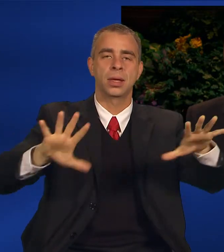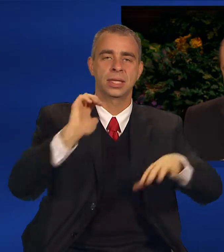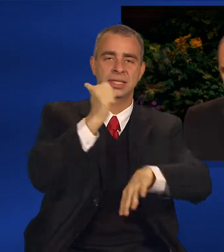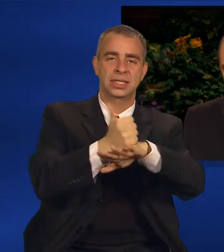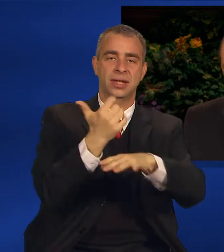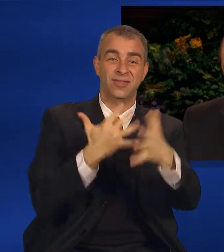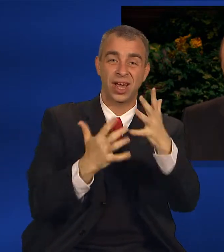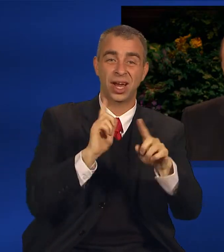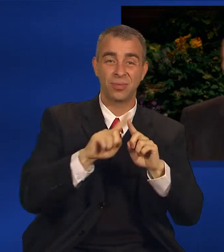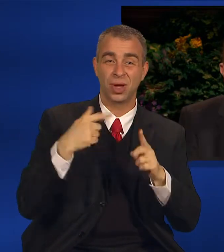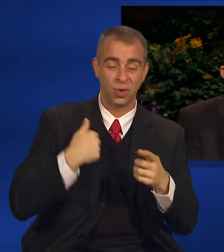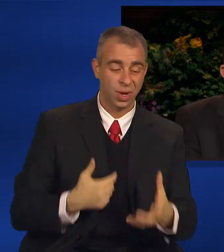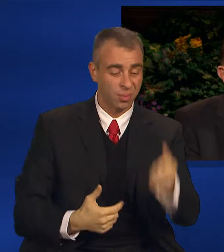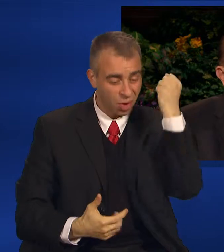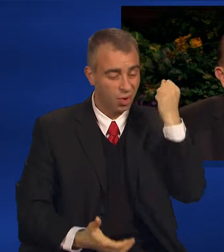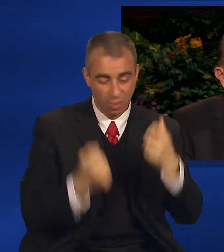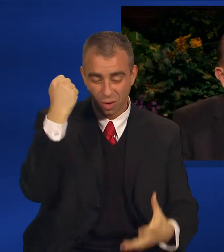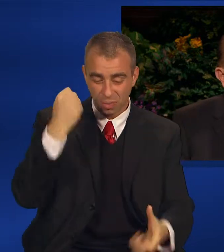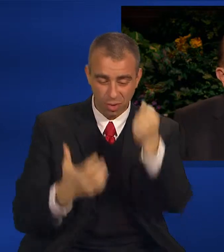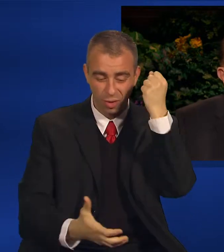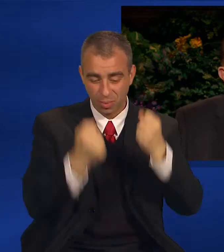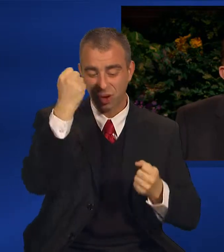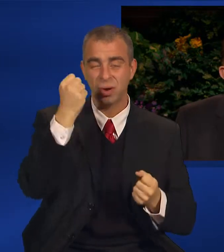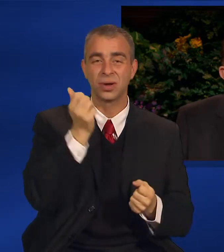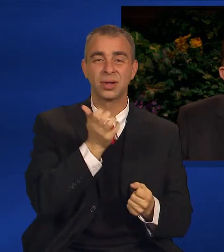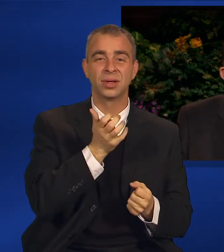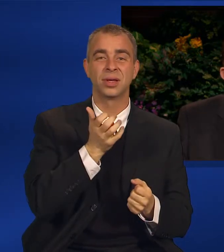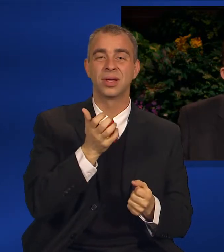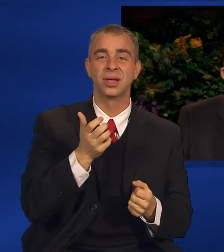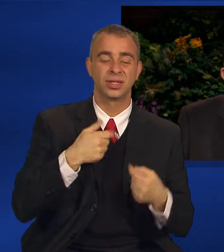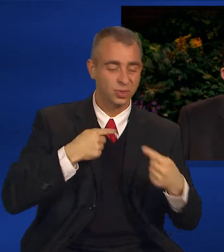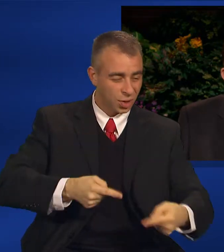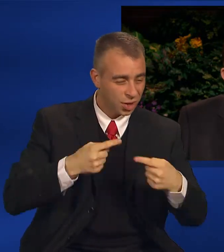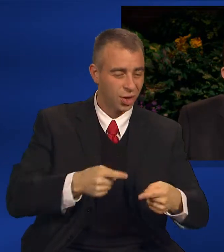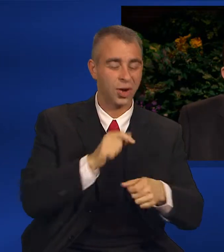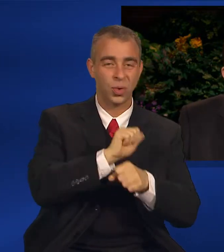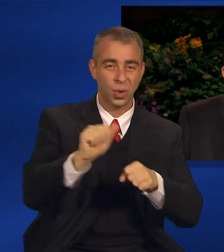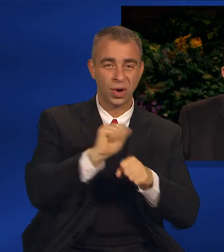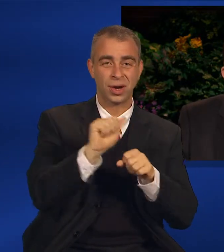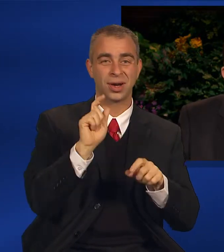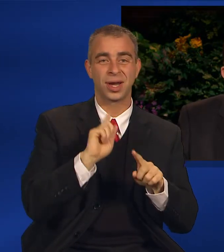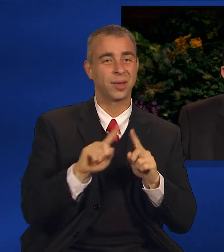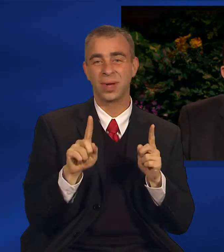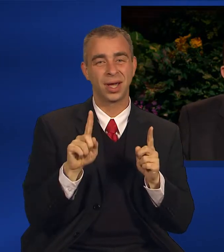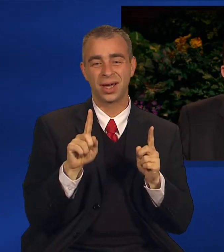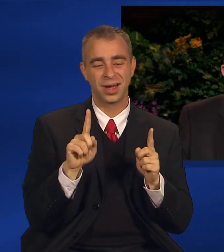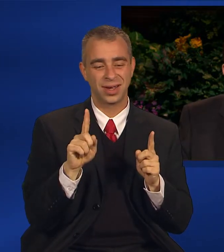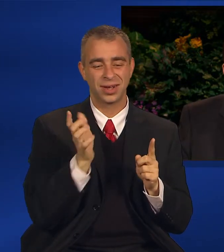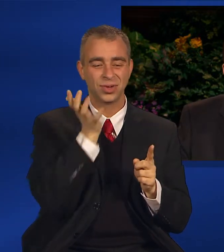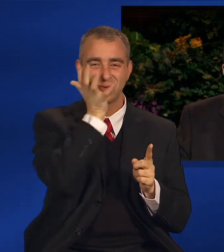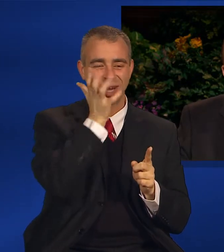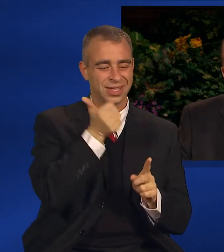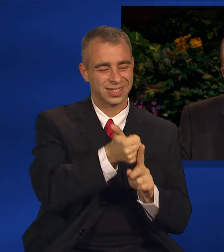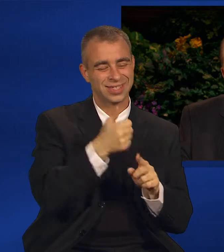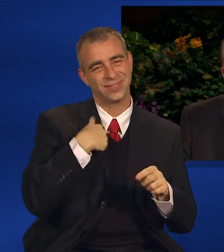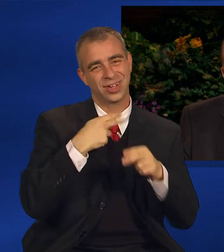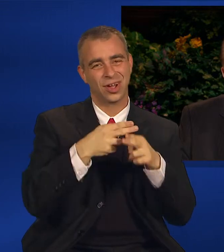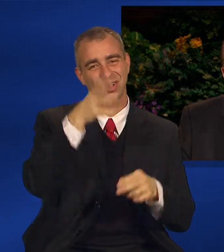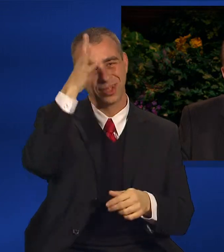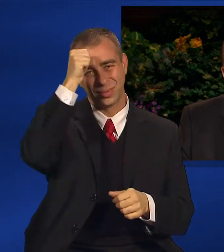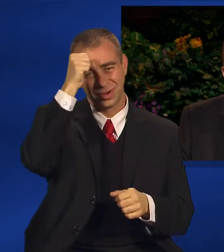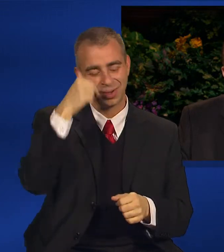We tugged and yanked with all of our might, but all we could get were small handfuls of the stubborn weeds.